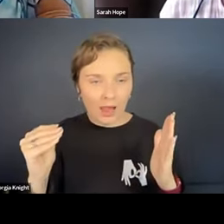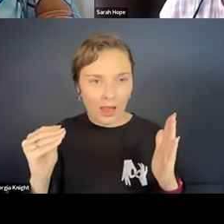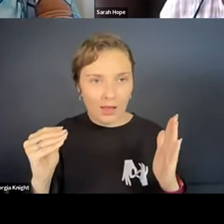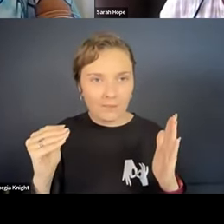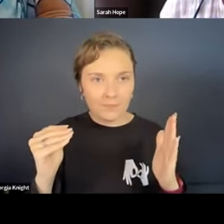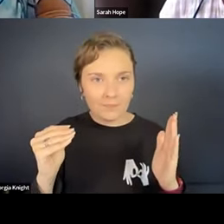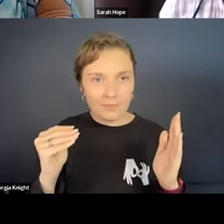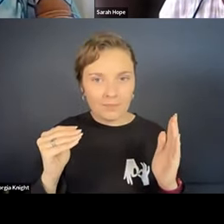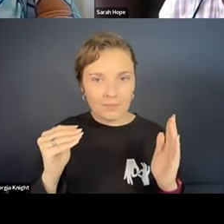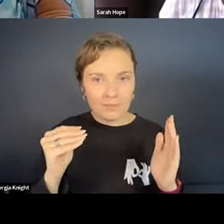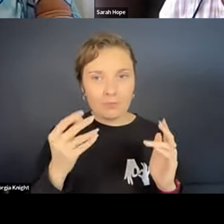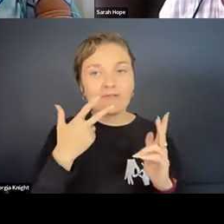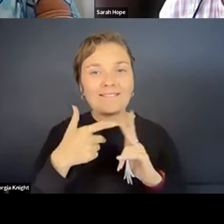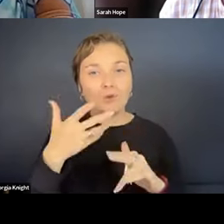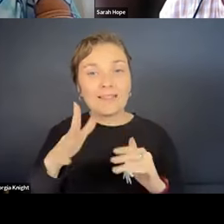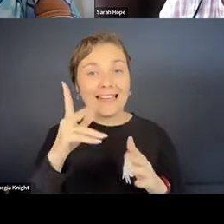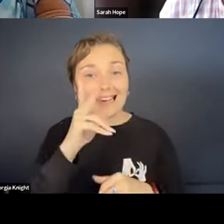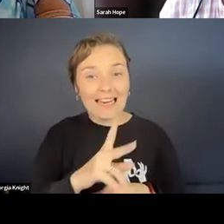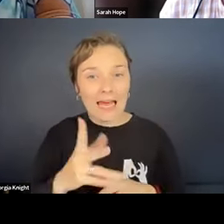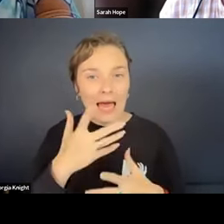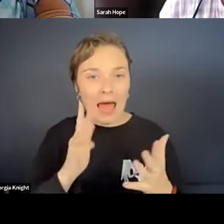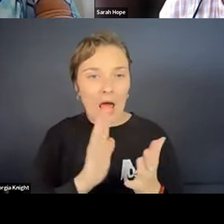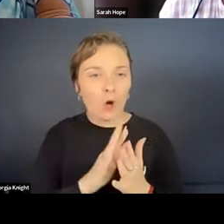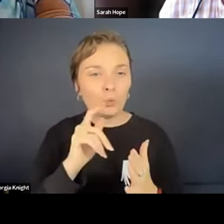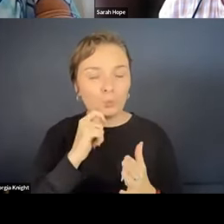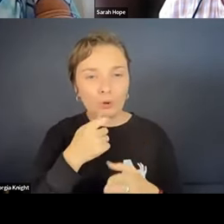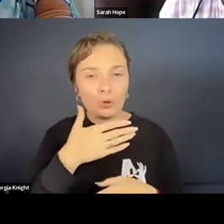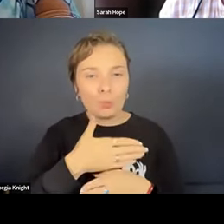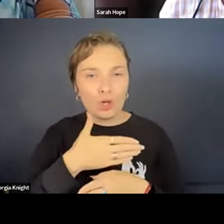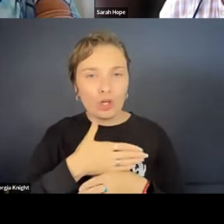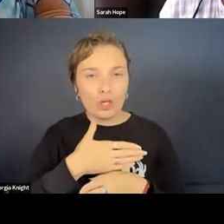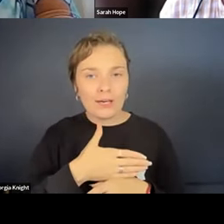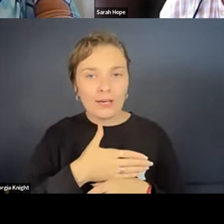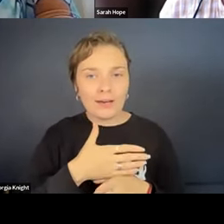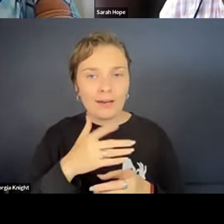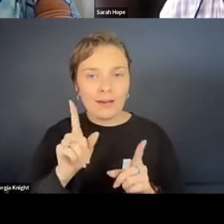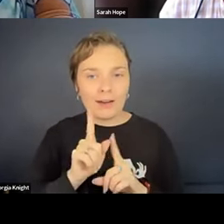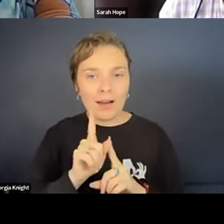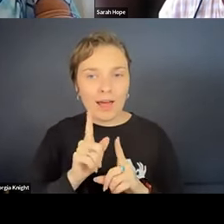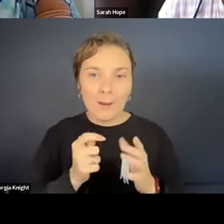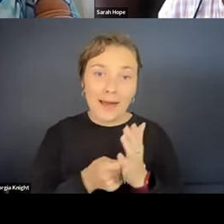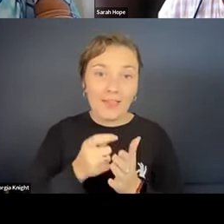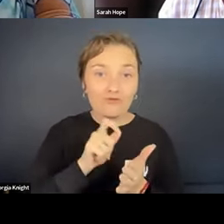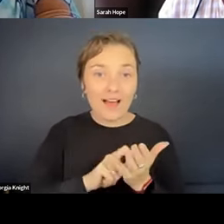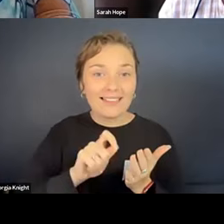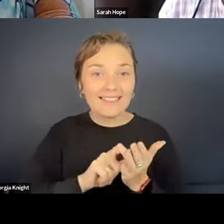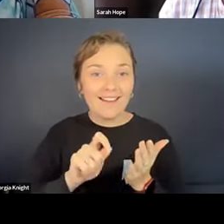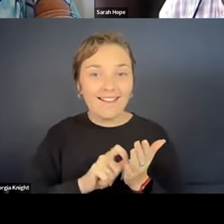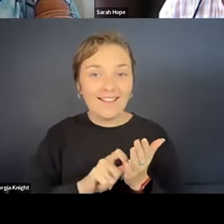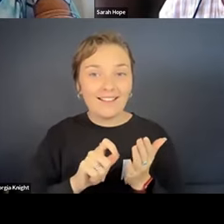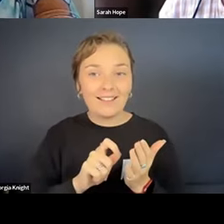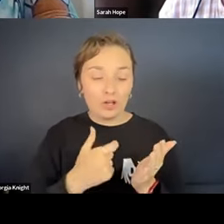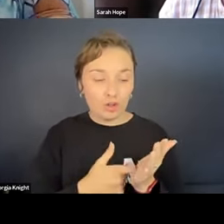how do you think if you did this again, would it work in terms of, I guess, paying the writer, you know, who's used to getting perhaps